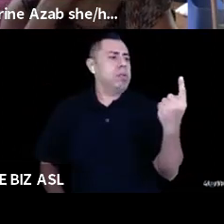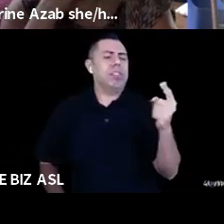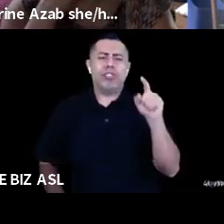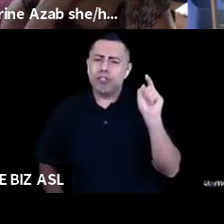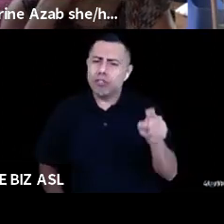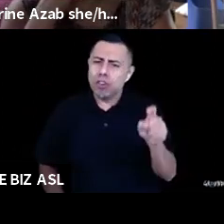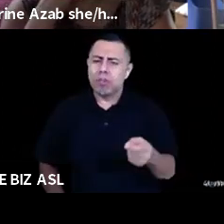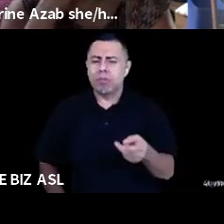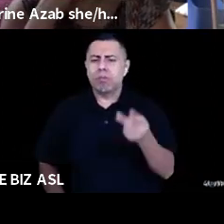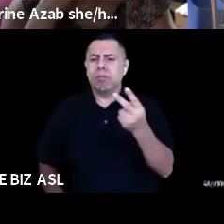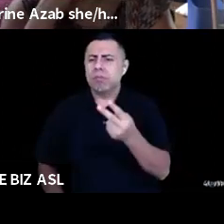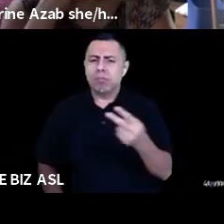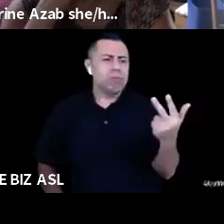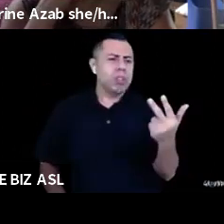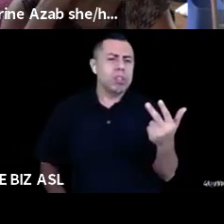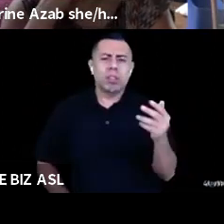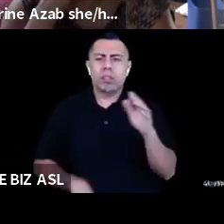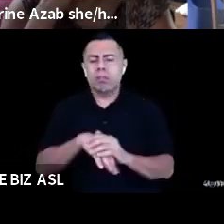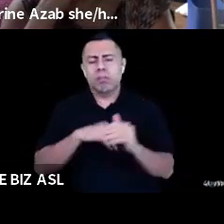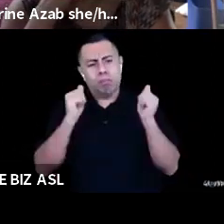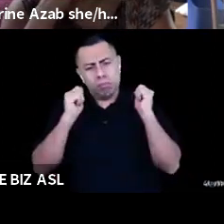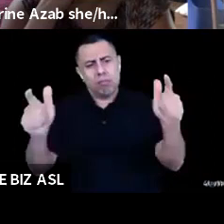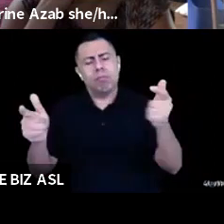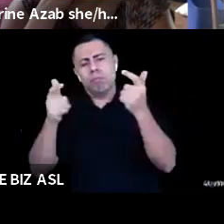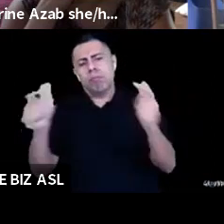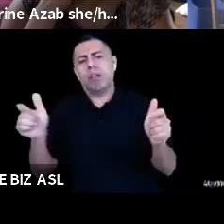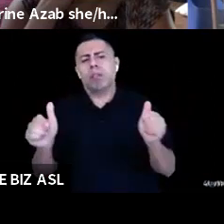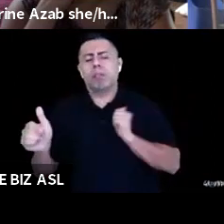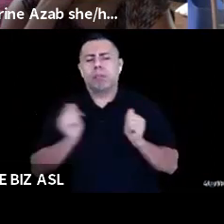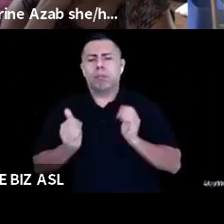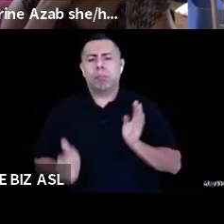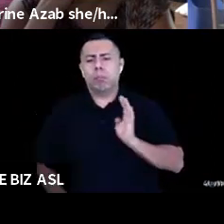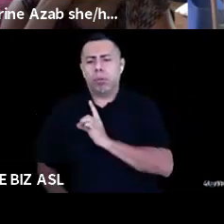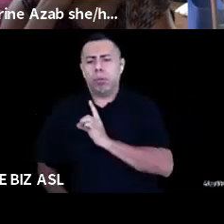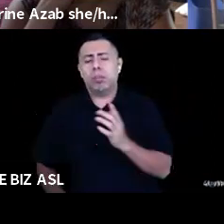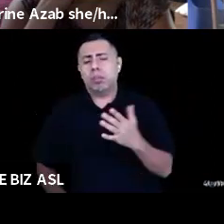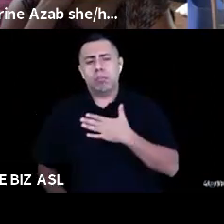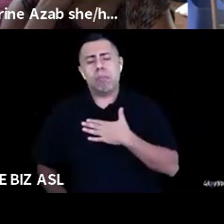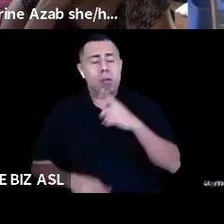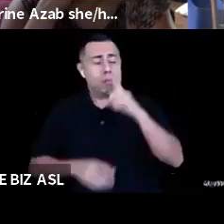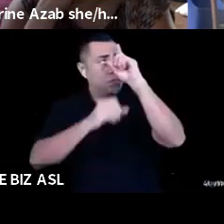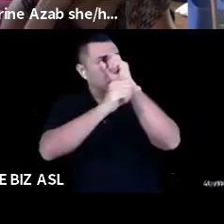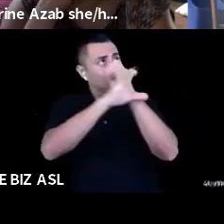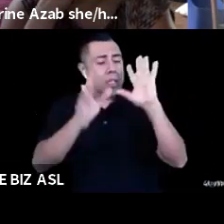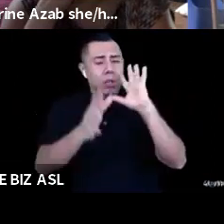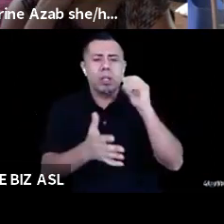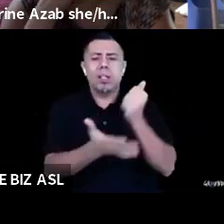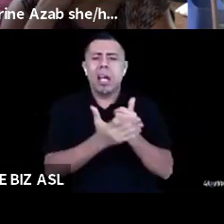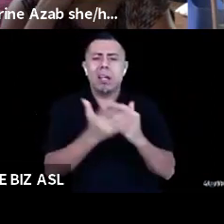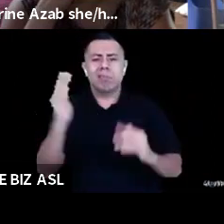every major theatrical board in my mind, um, to make up for what's been happening. So let's leave that there.